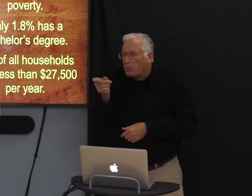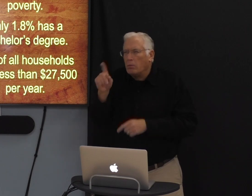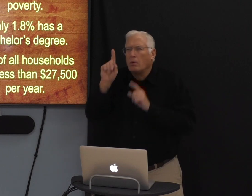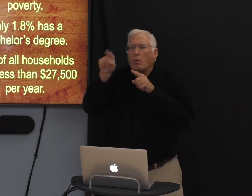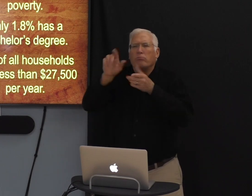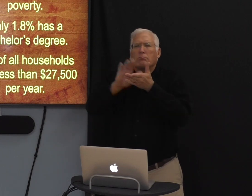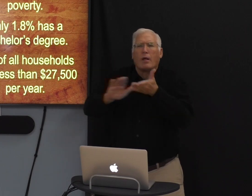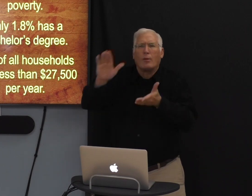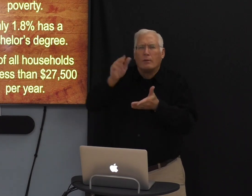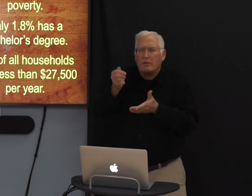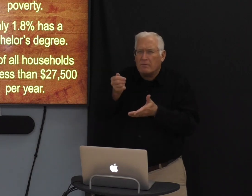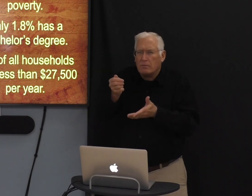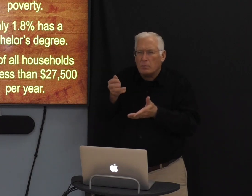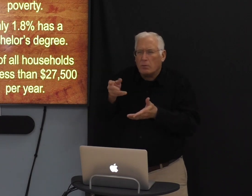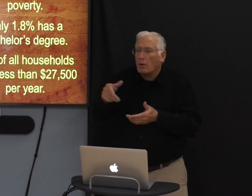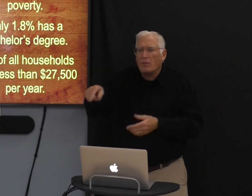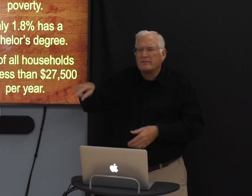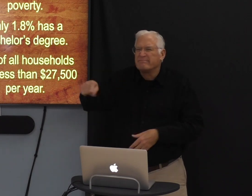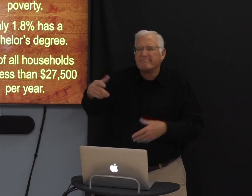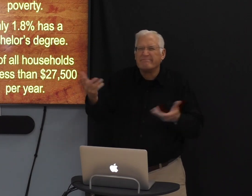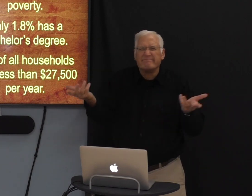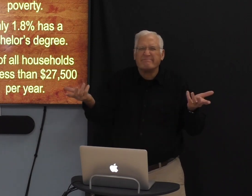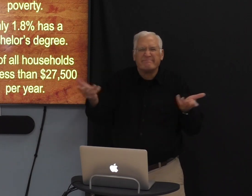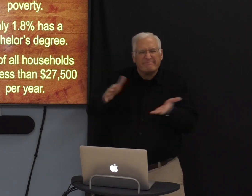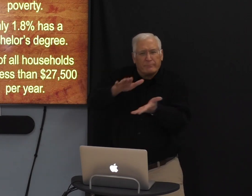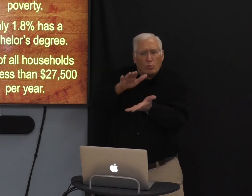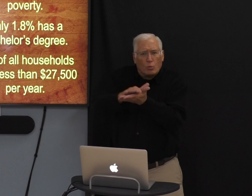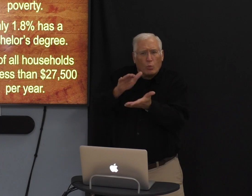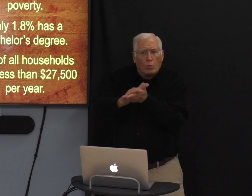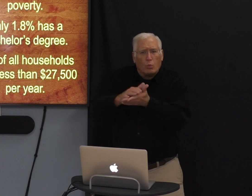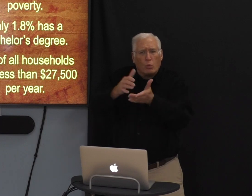That's very few who are able to go to college.